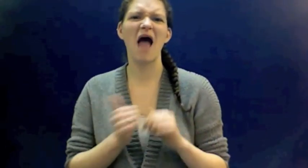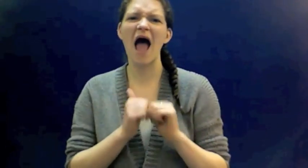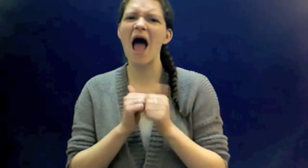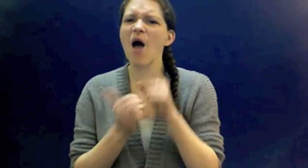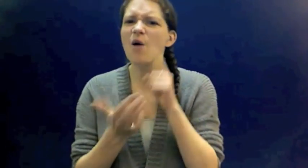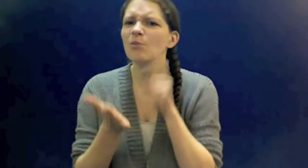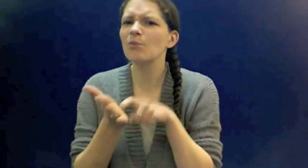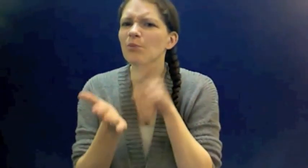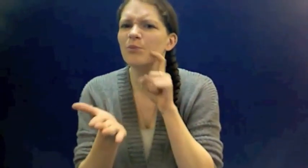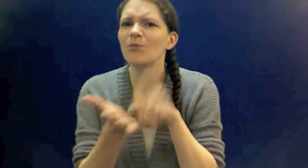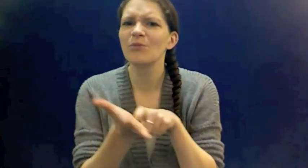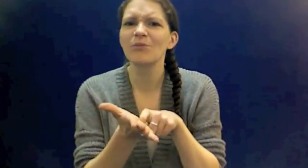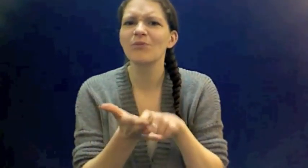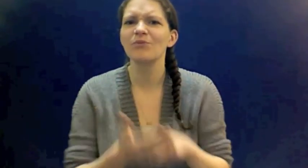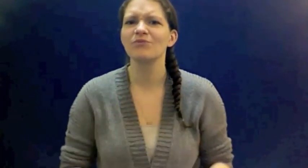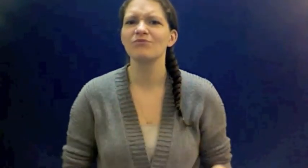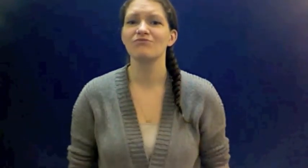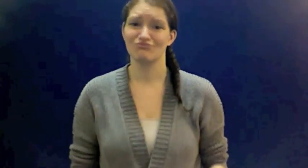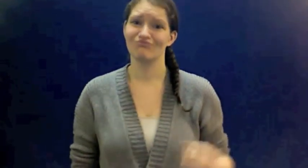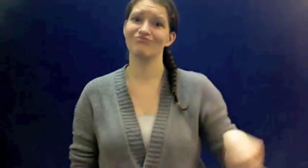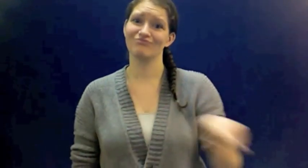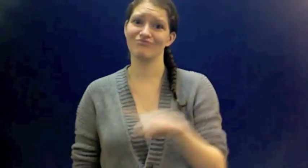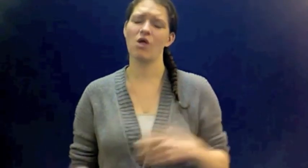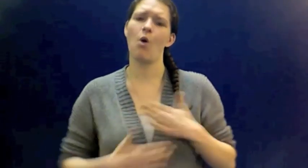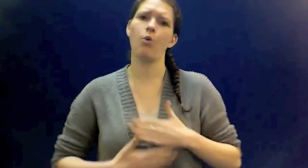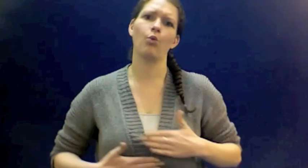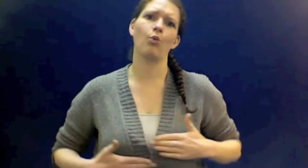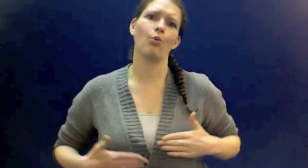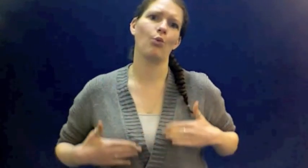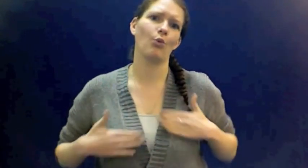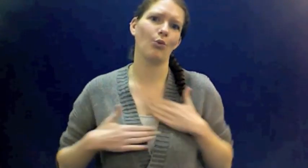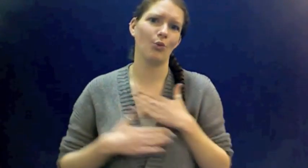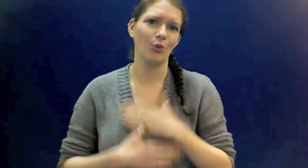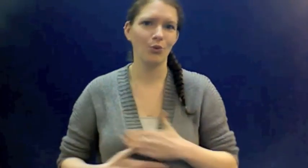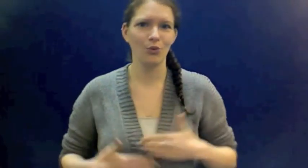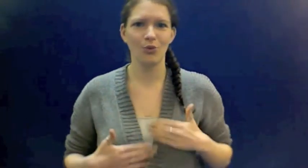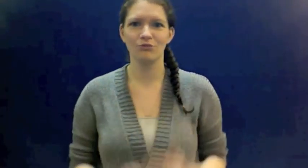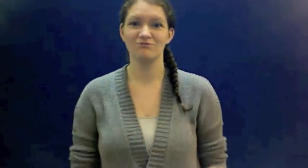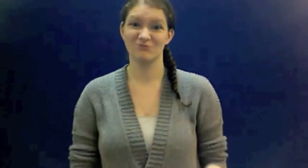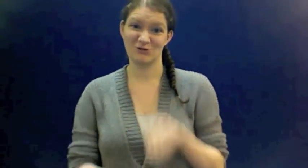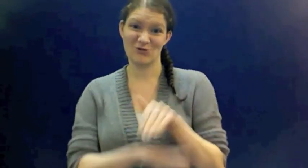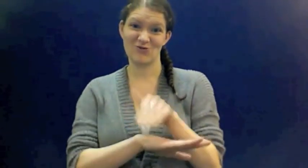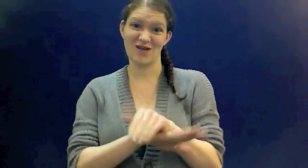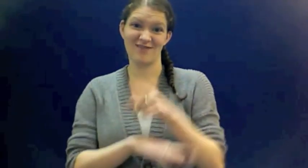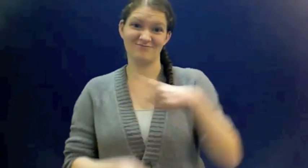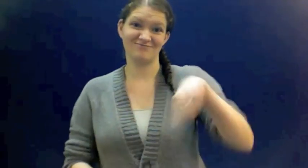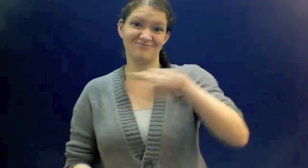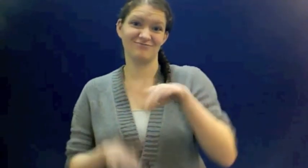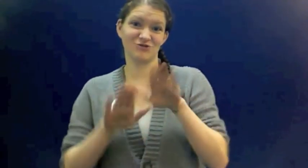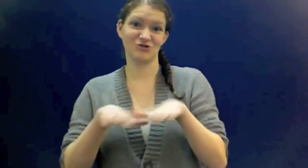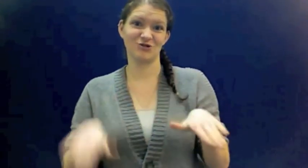but sure signs of it. Everybody thoroughly enjoyed it and the children will sleep well tonight.